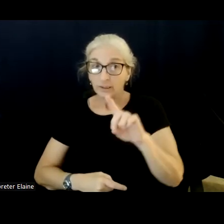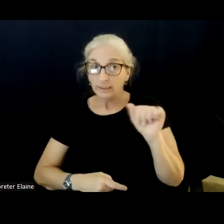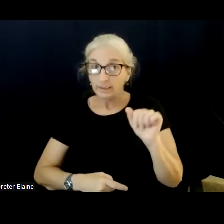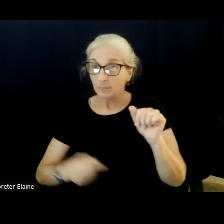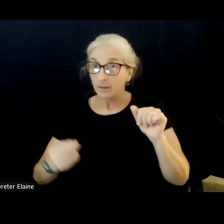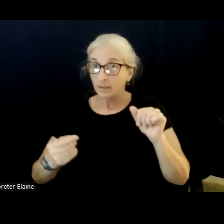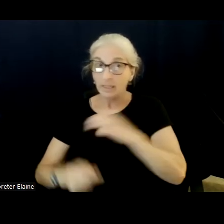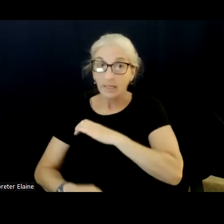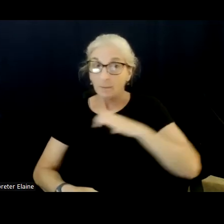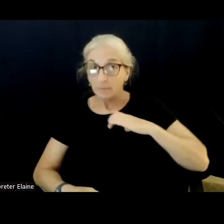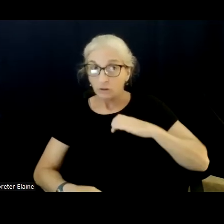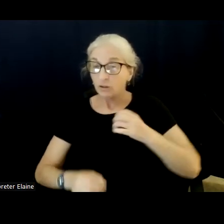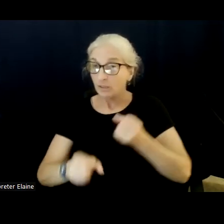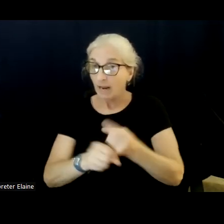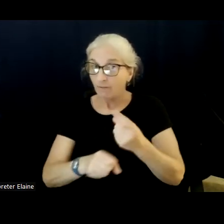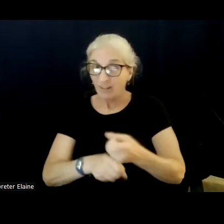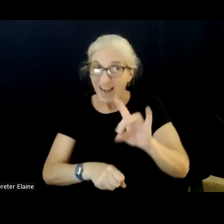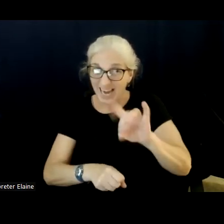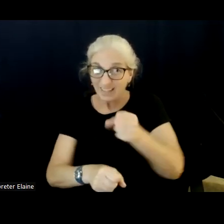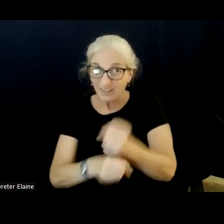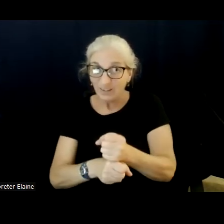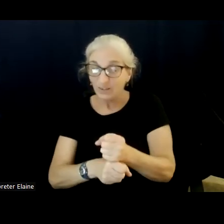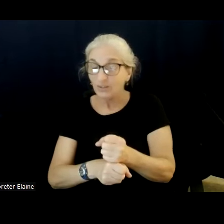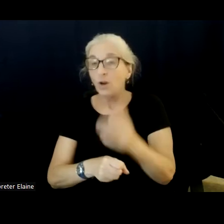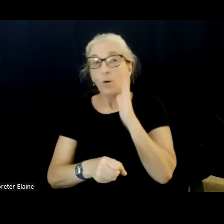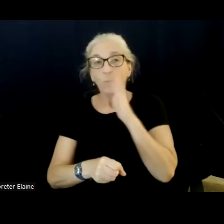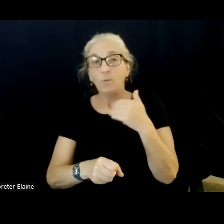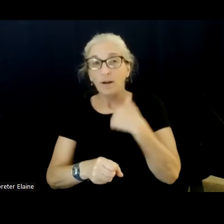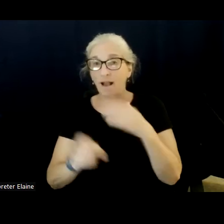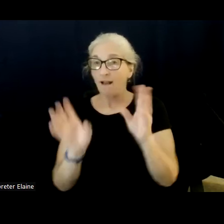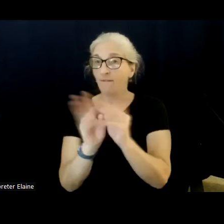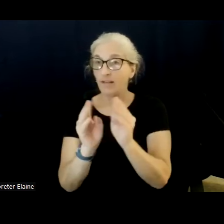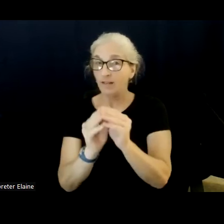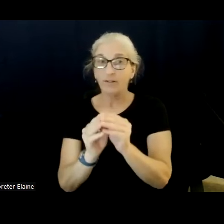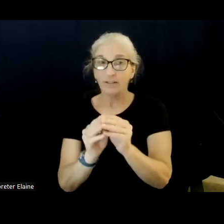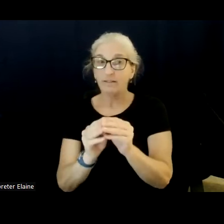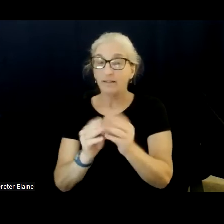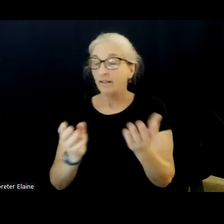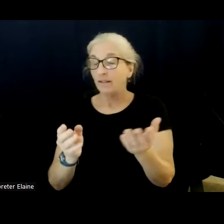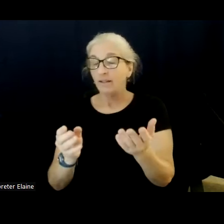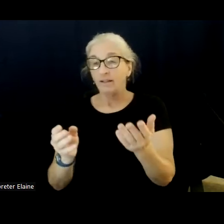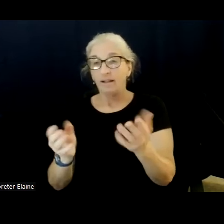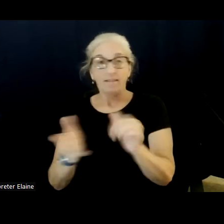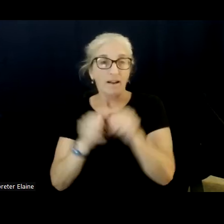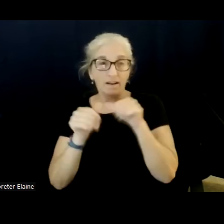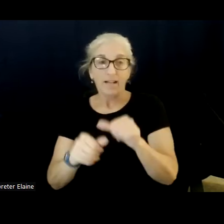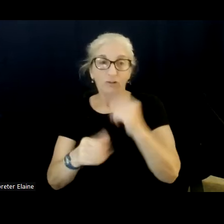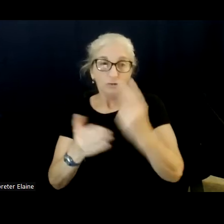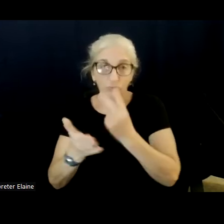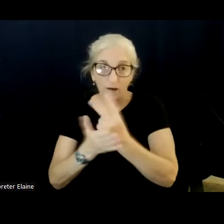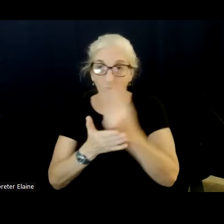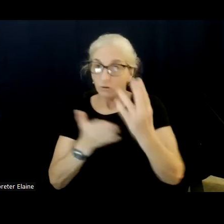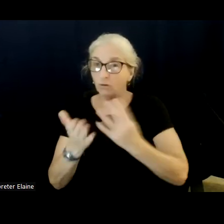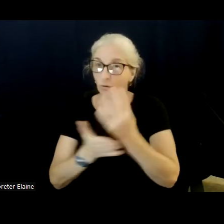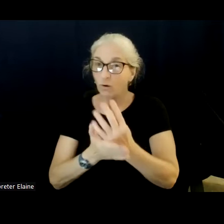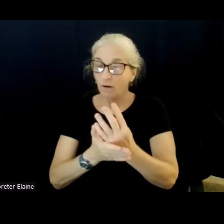usually six or eight around the state, which would usually last two to four hours. And it was an opportunity to have those folks come and talk